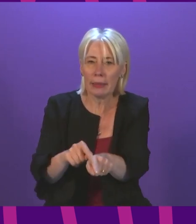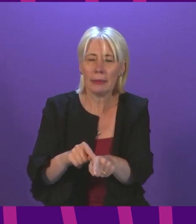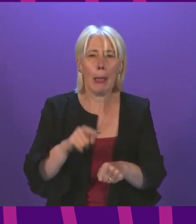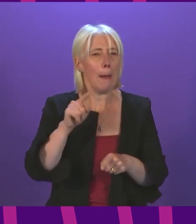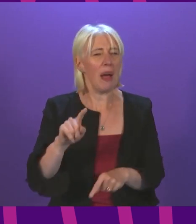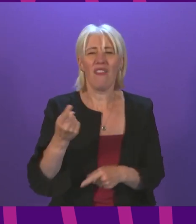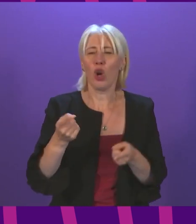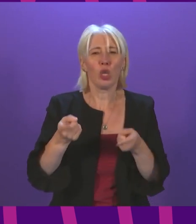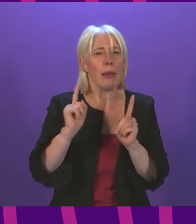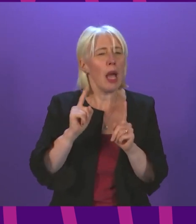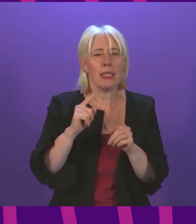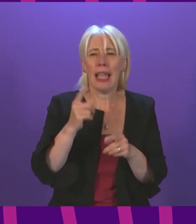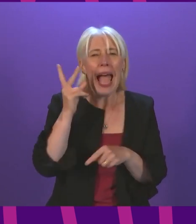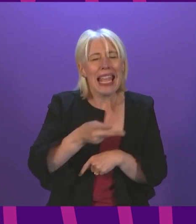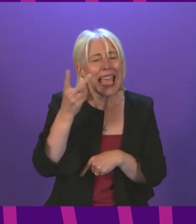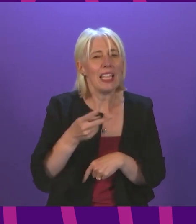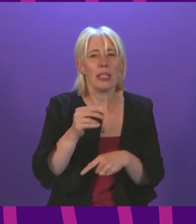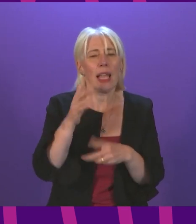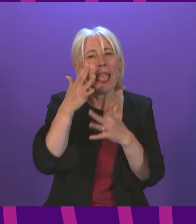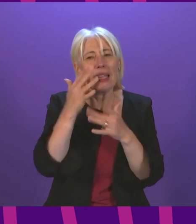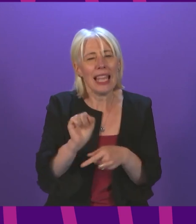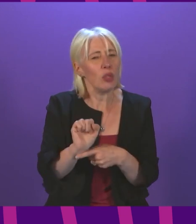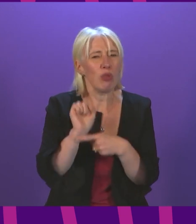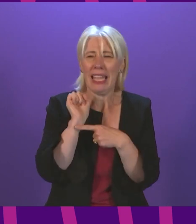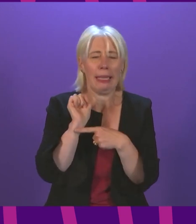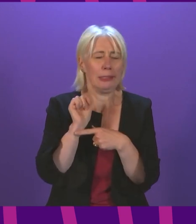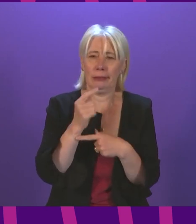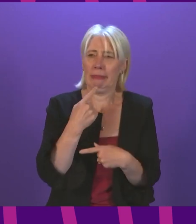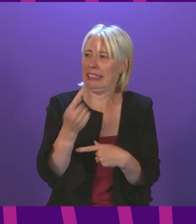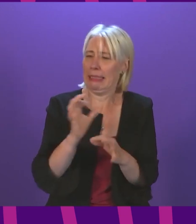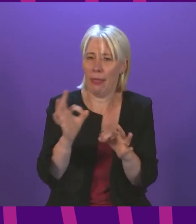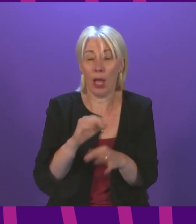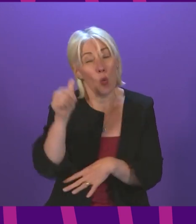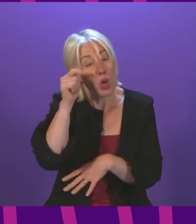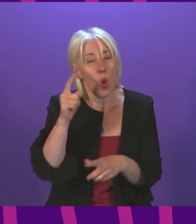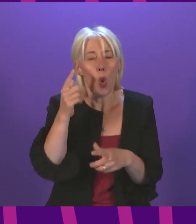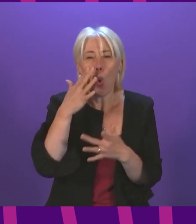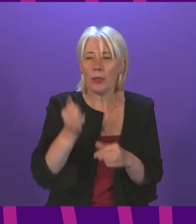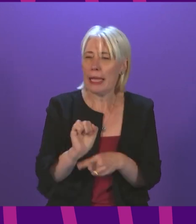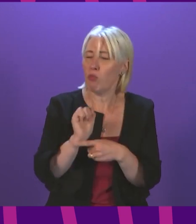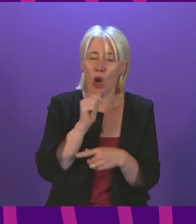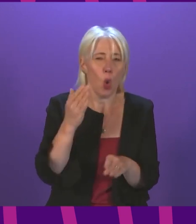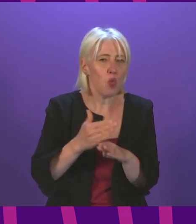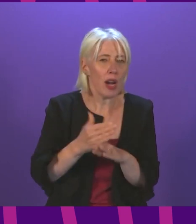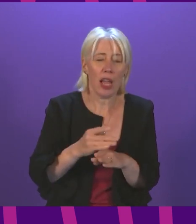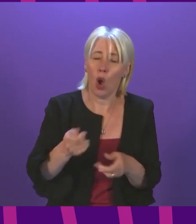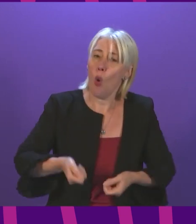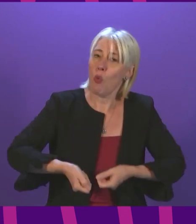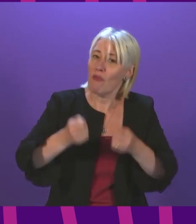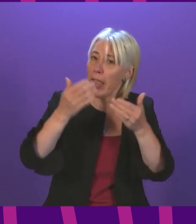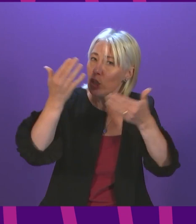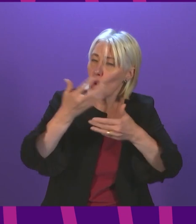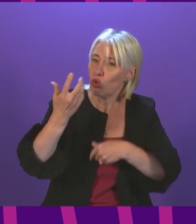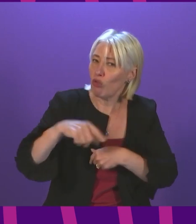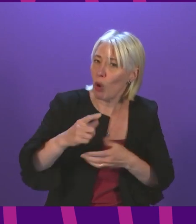issues facing test and protect in our statement we know that test and protect isn't working we have raised the concerns of staff and we have